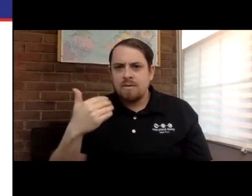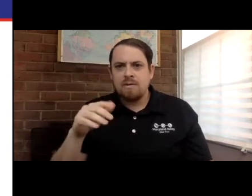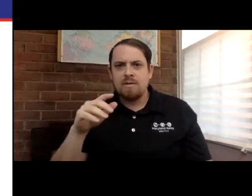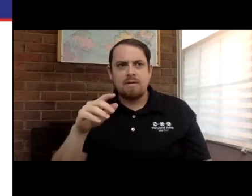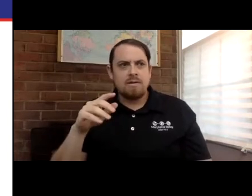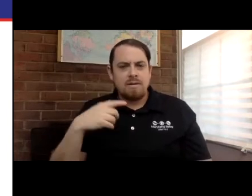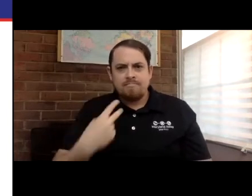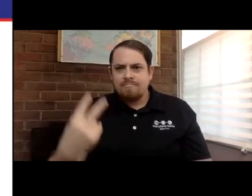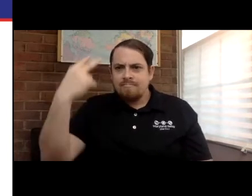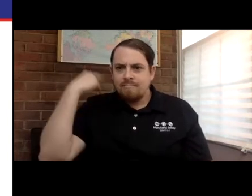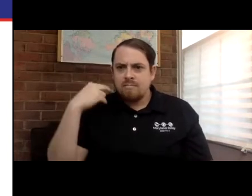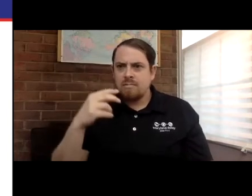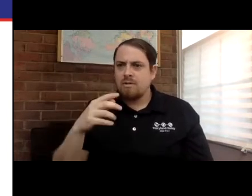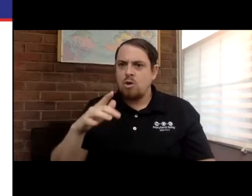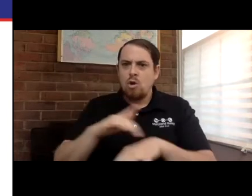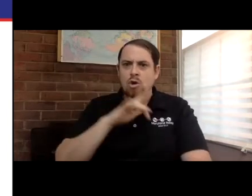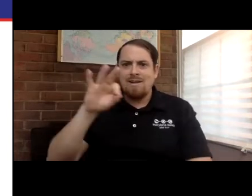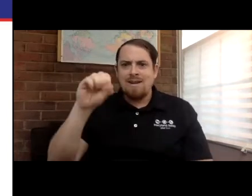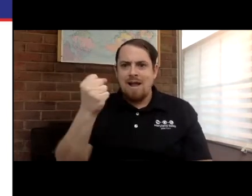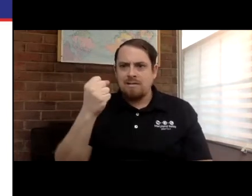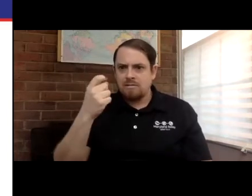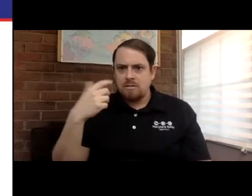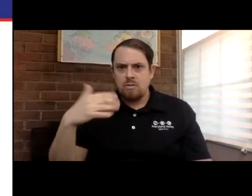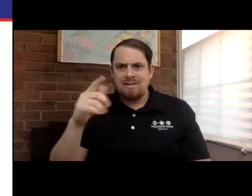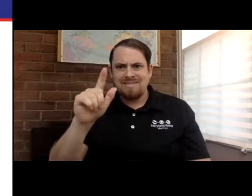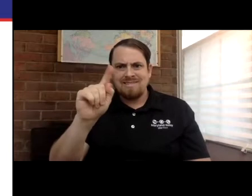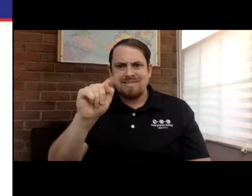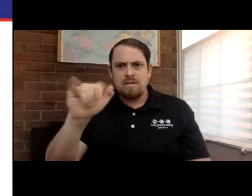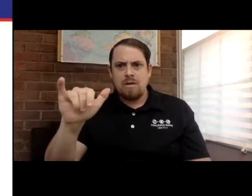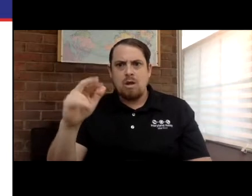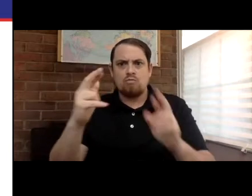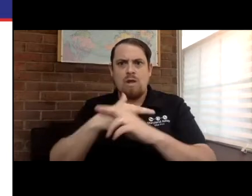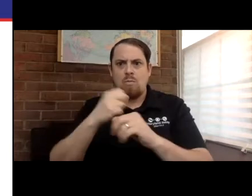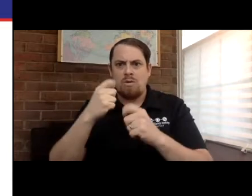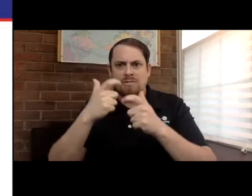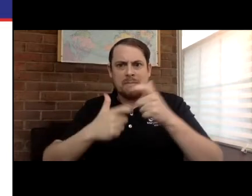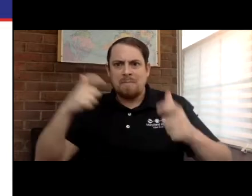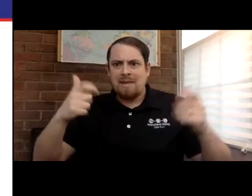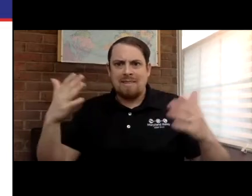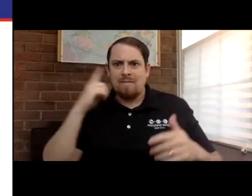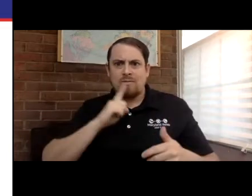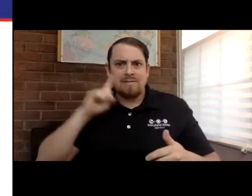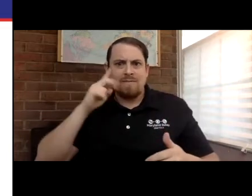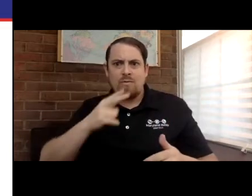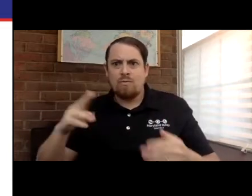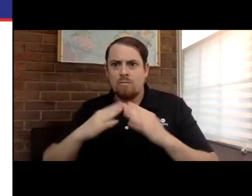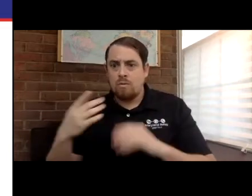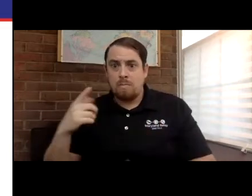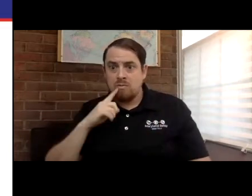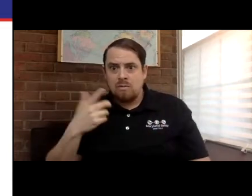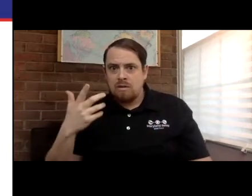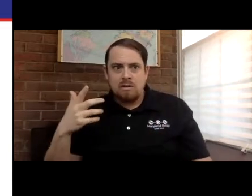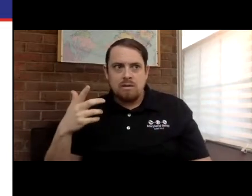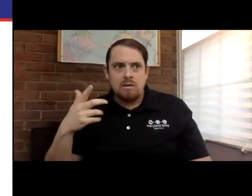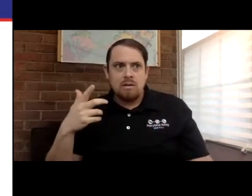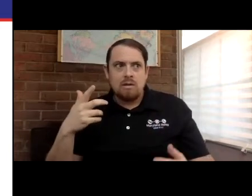examples from my own past, my own history. I would say it was probably the early 90s when TTY was